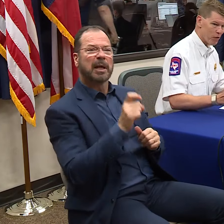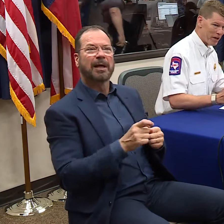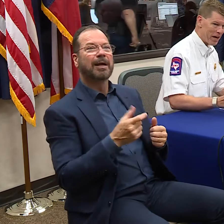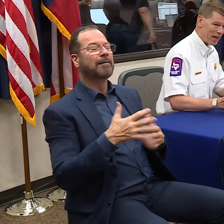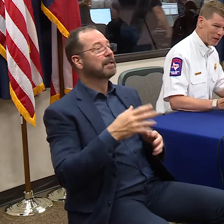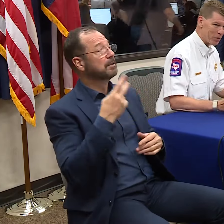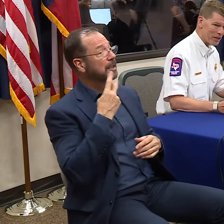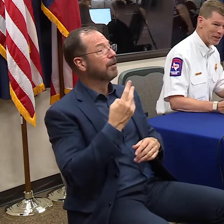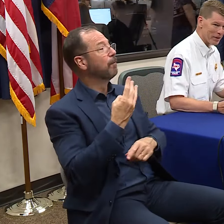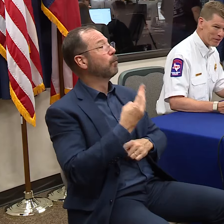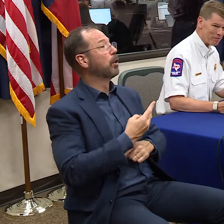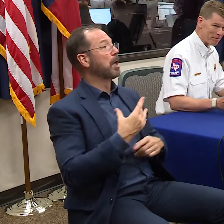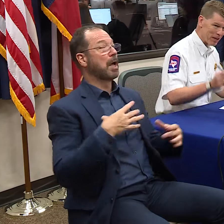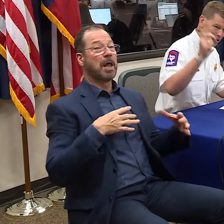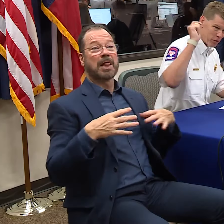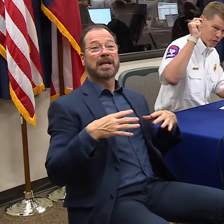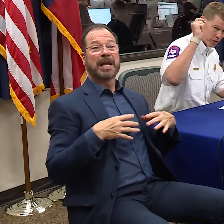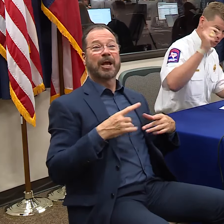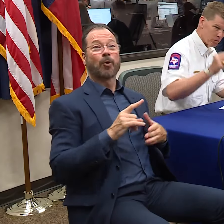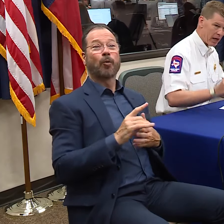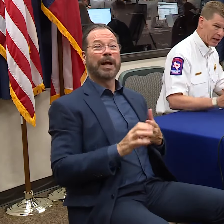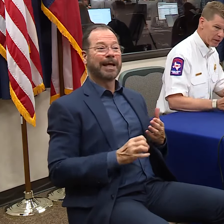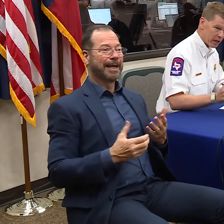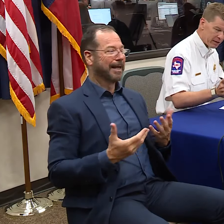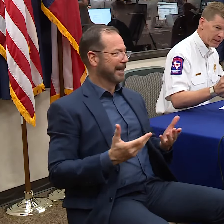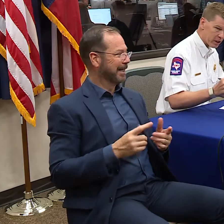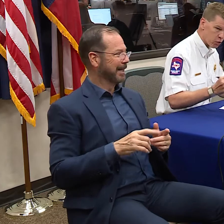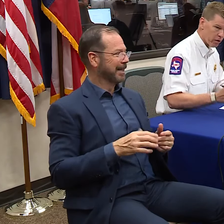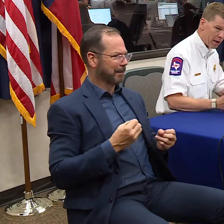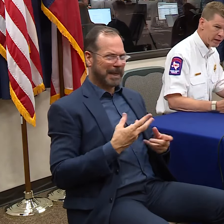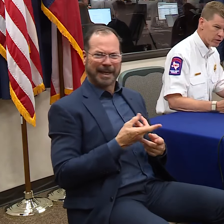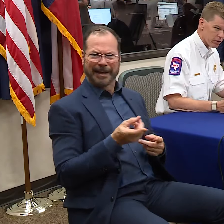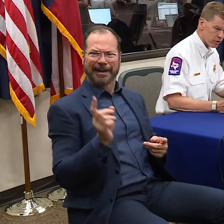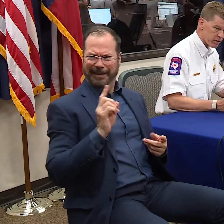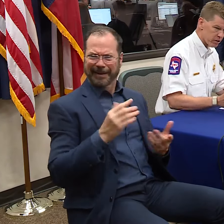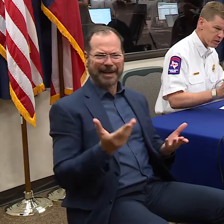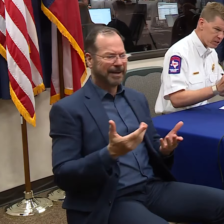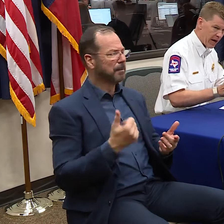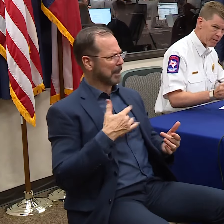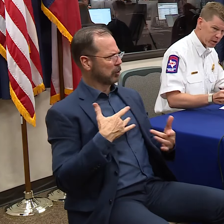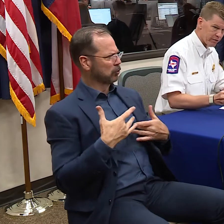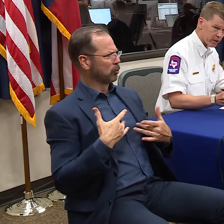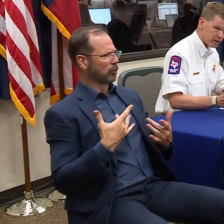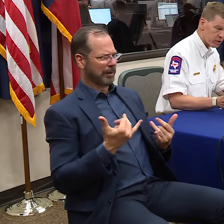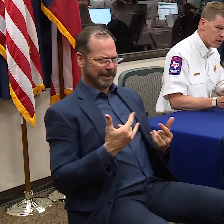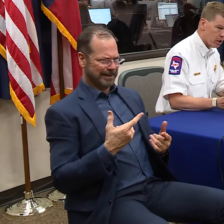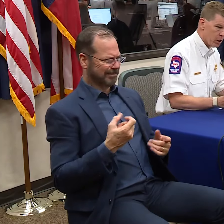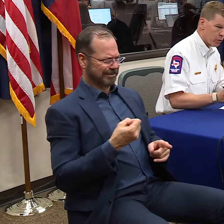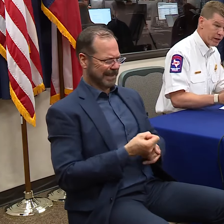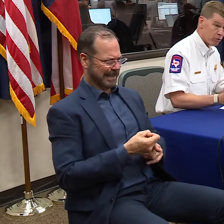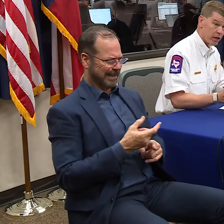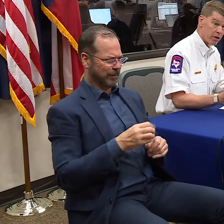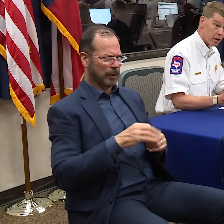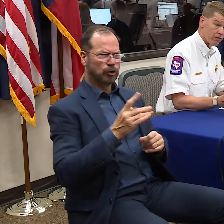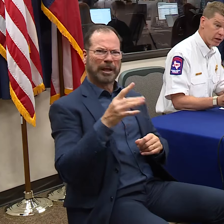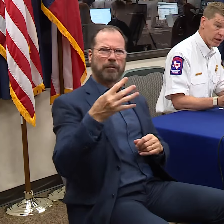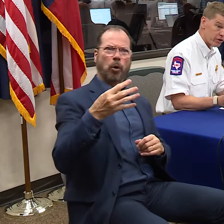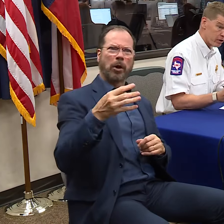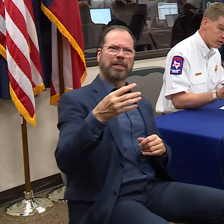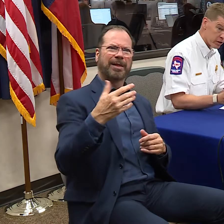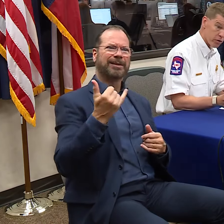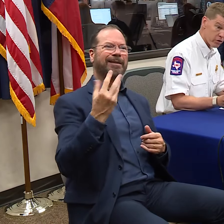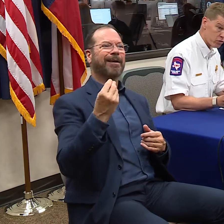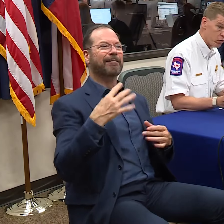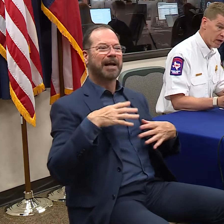seen a four-day holiday weekend, not the folks in the room behind me. And I think that's one of my concerns is the timing of this with everybody being on